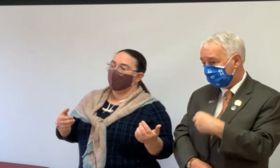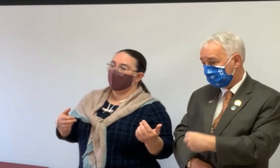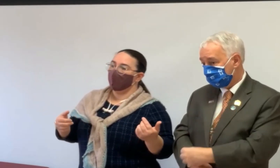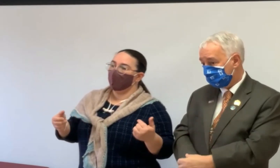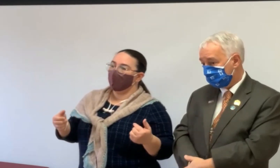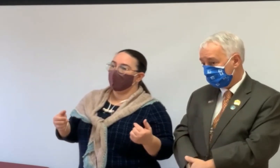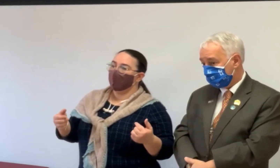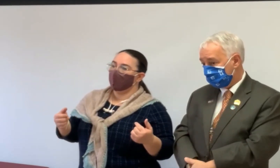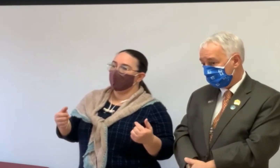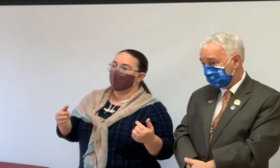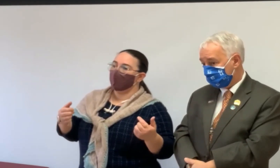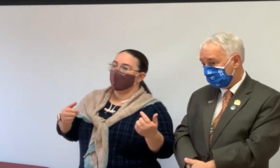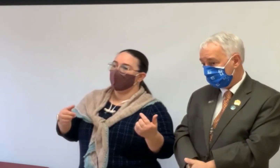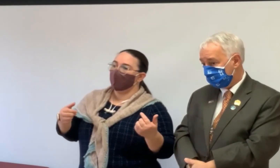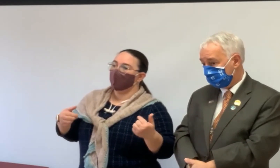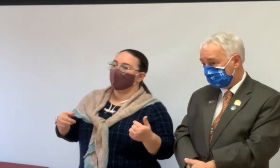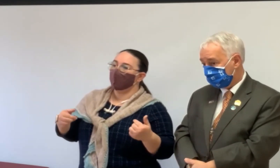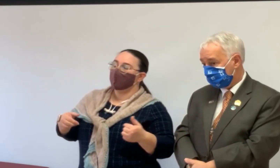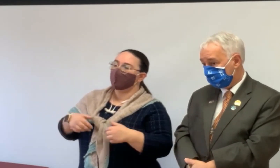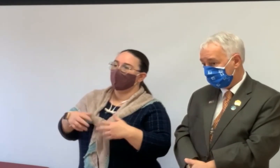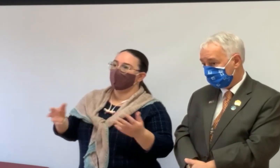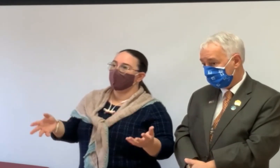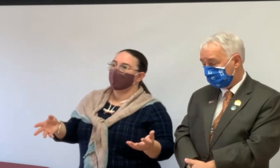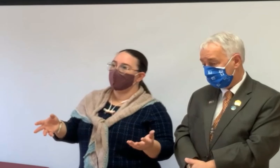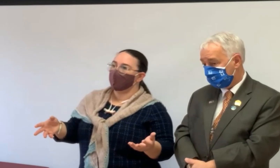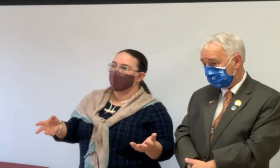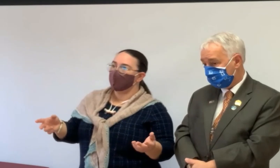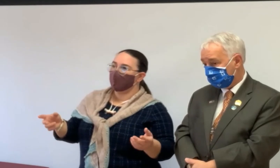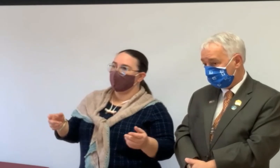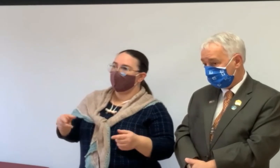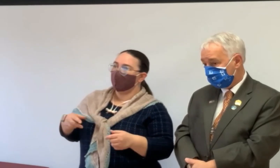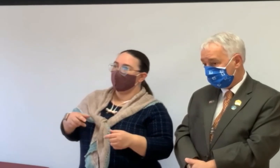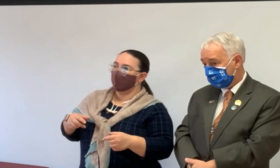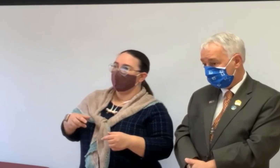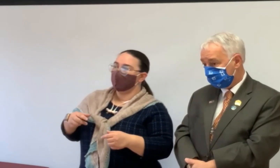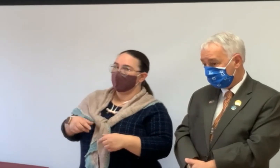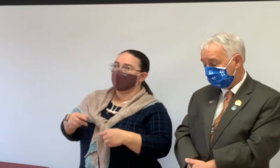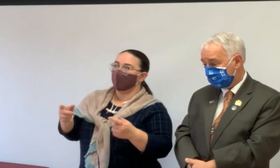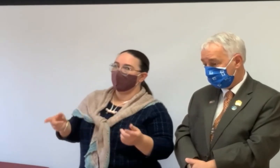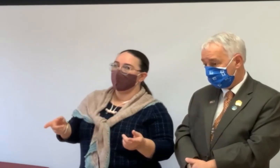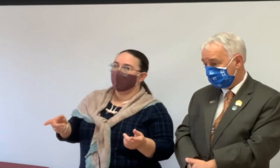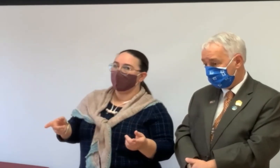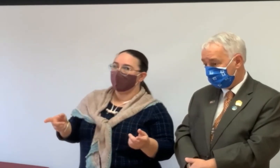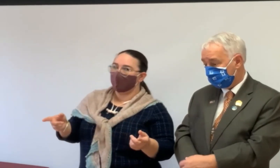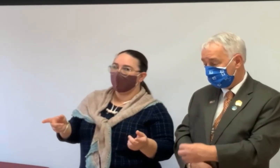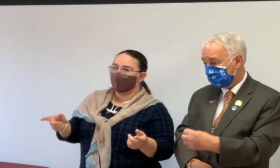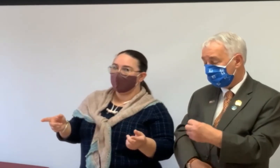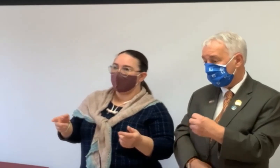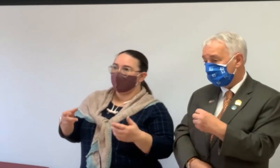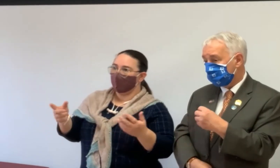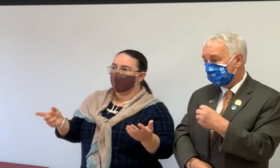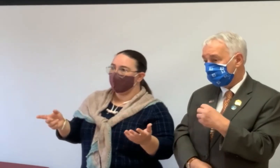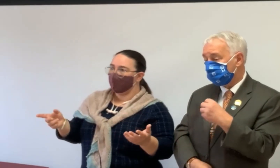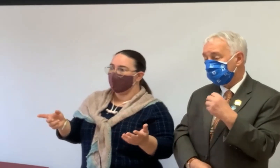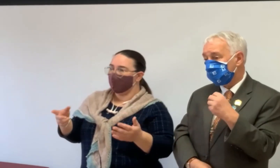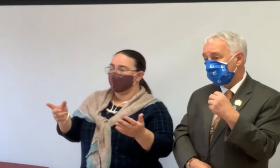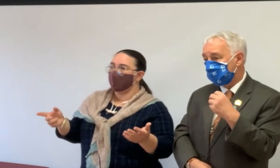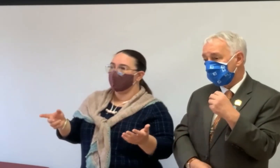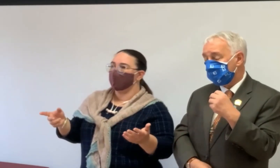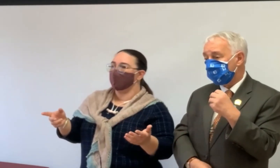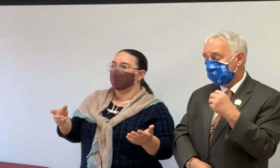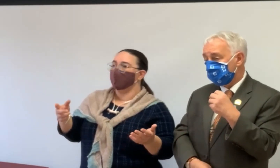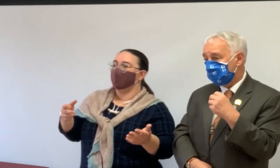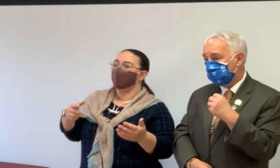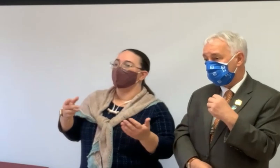when, when we, but when we start with education, it's because we want to empower the clients, all of you,